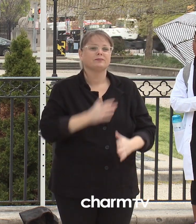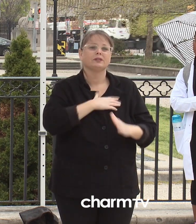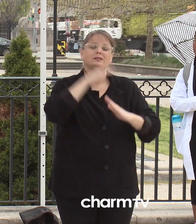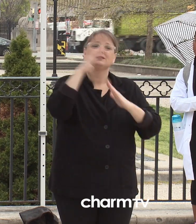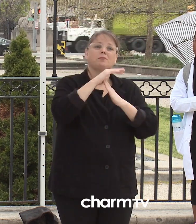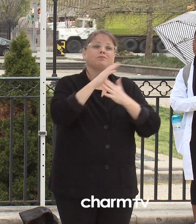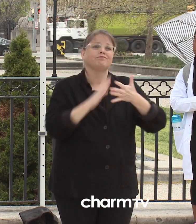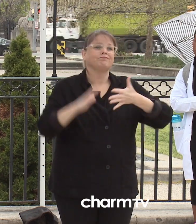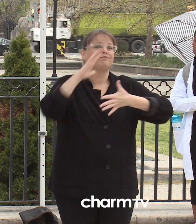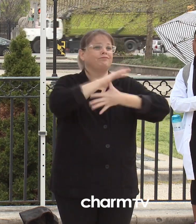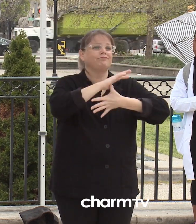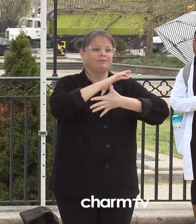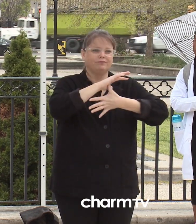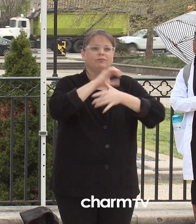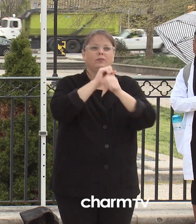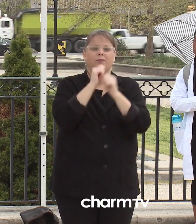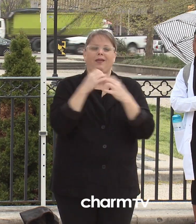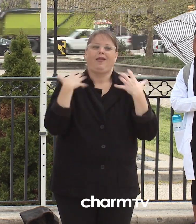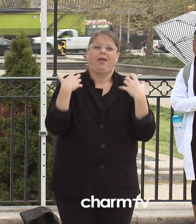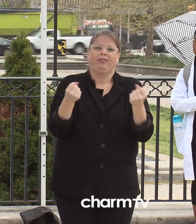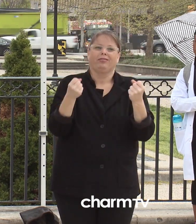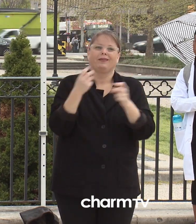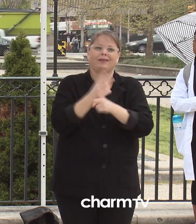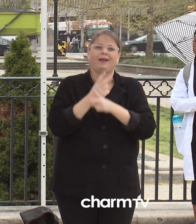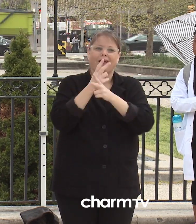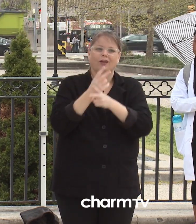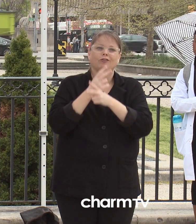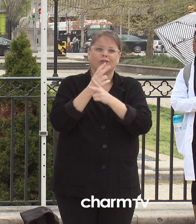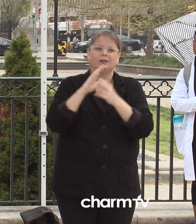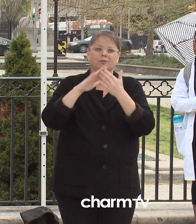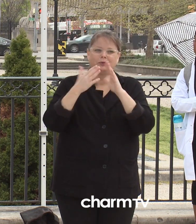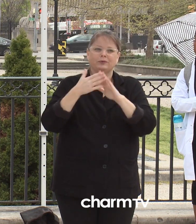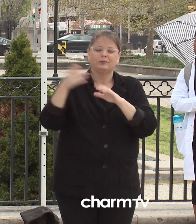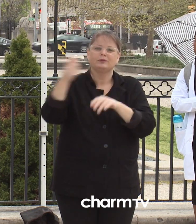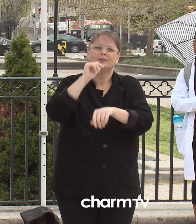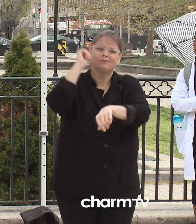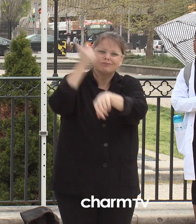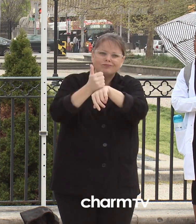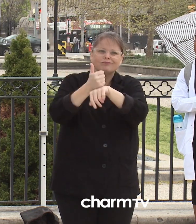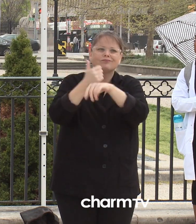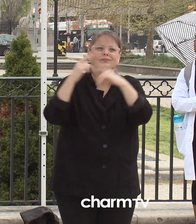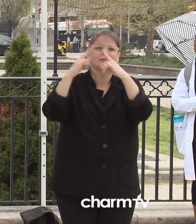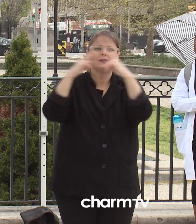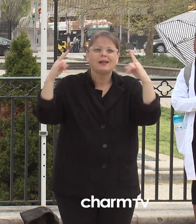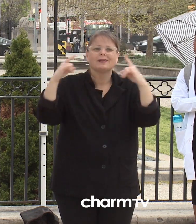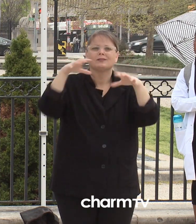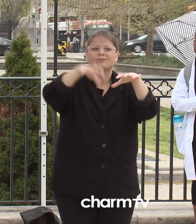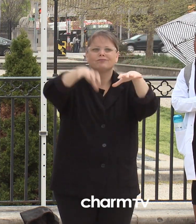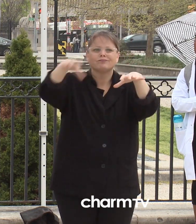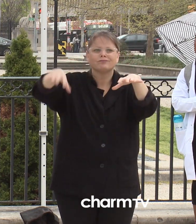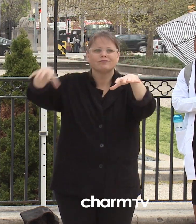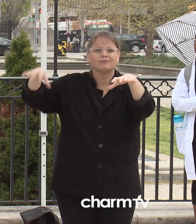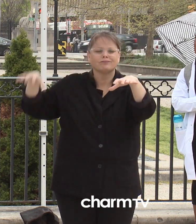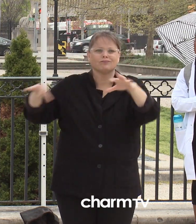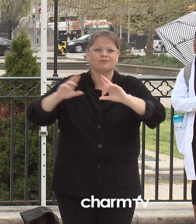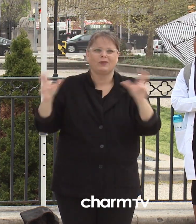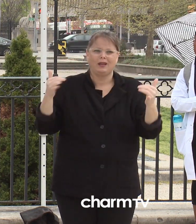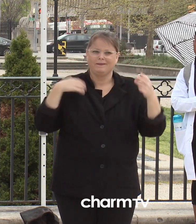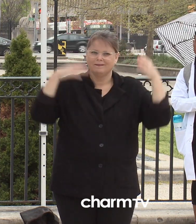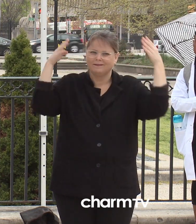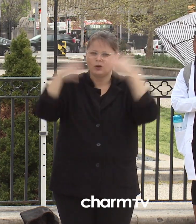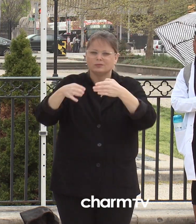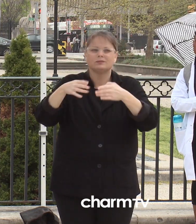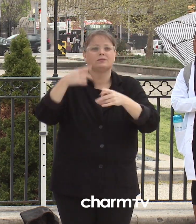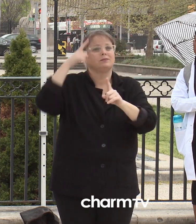to build screening sites throughout the city. We are evaluating multiple sites throughout the city so that all of our citizens will have